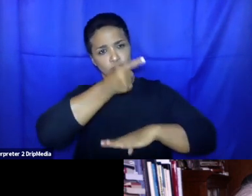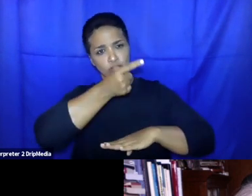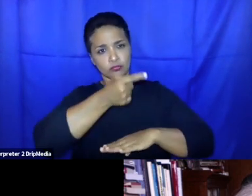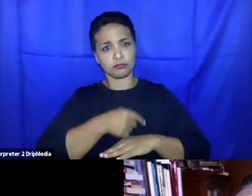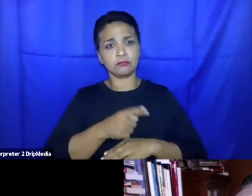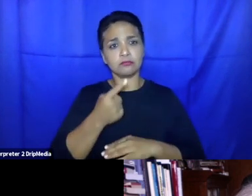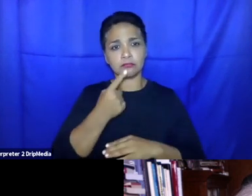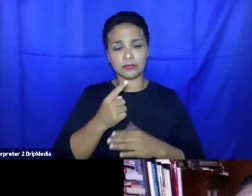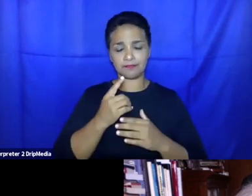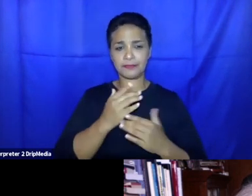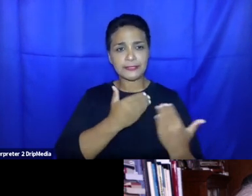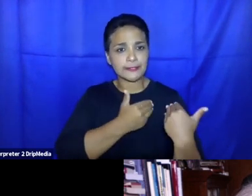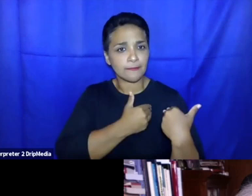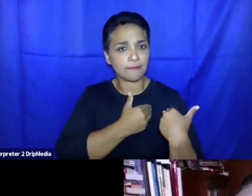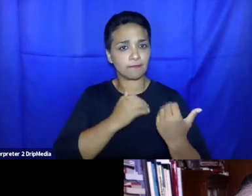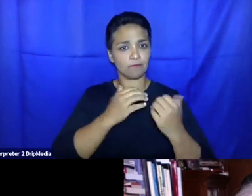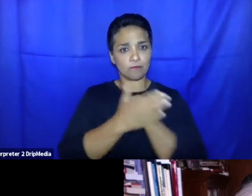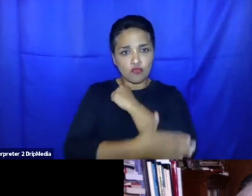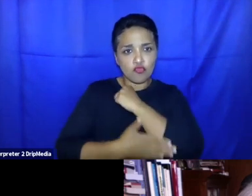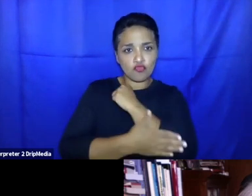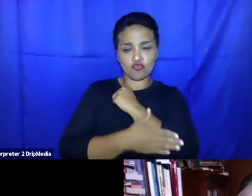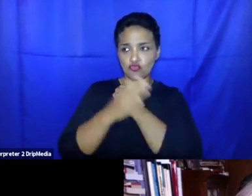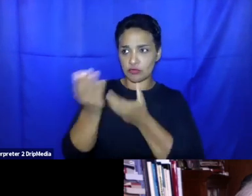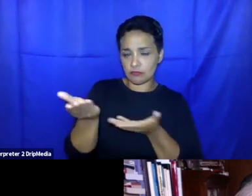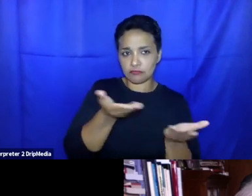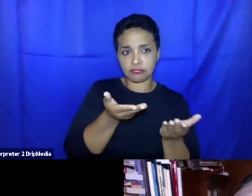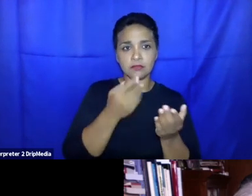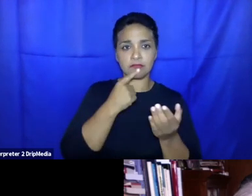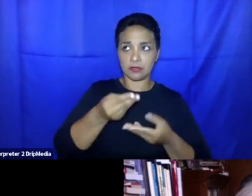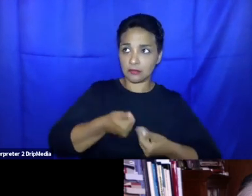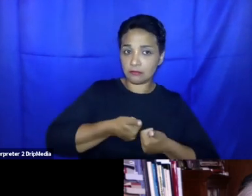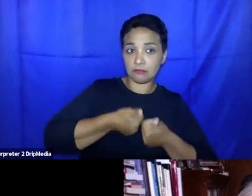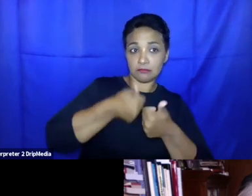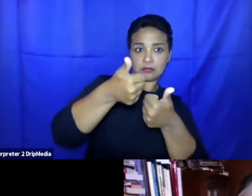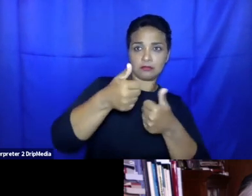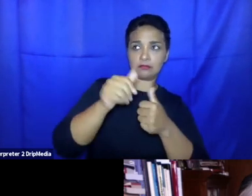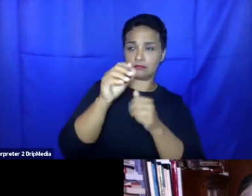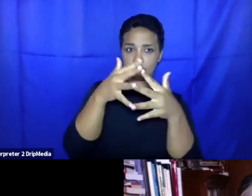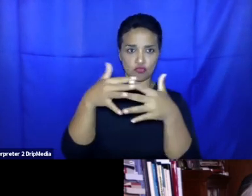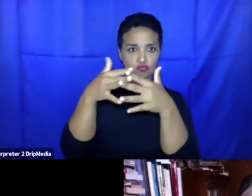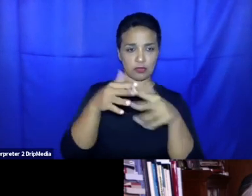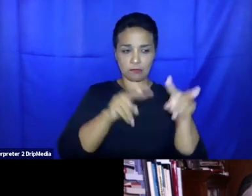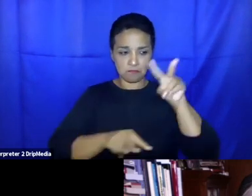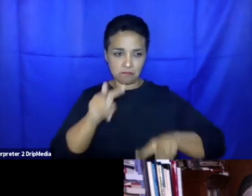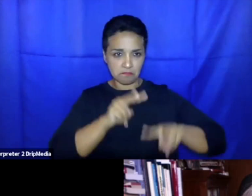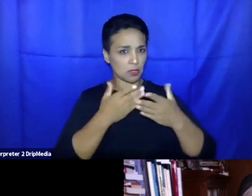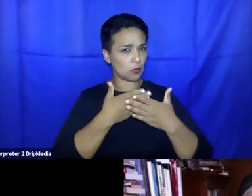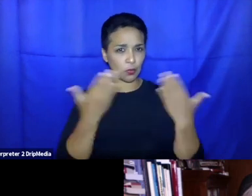EU, which allow to return asylum seekers to the US without assessing their asylum claim. So to you, Audrey, I would like to ask to draw,